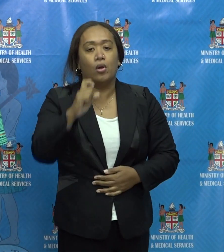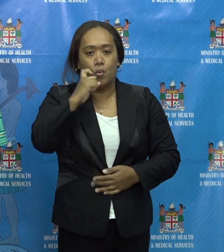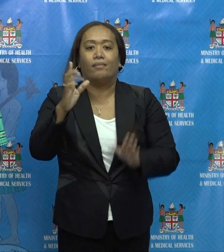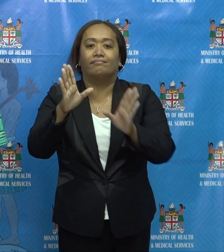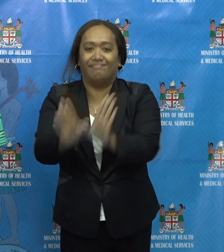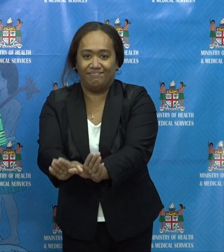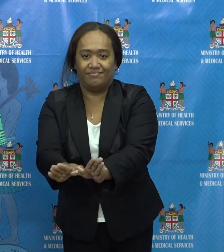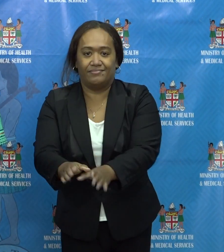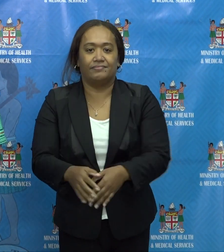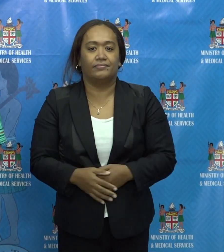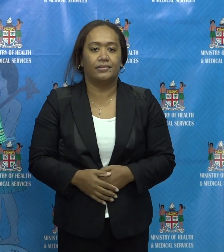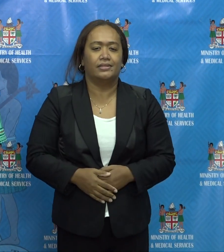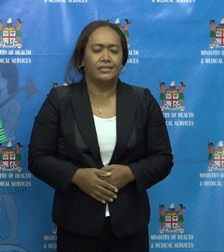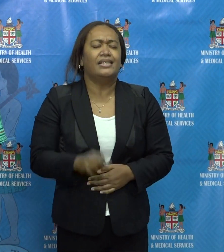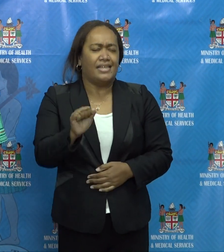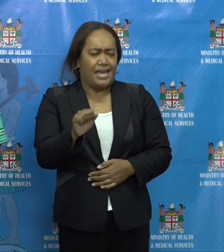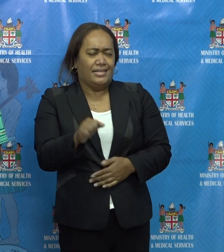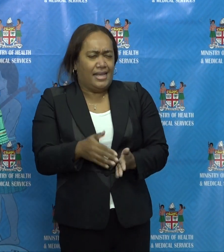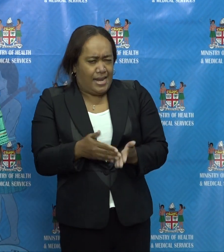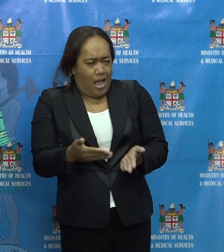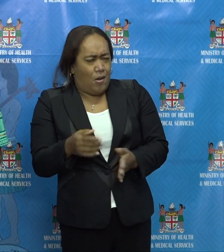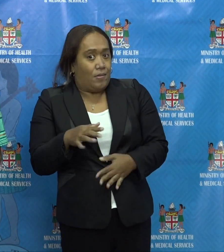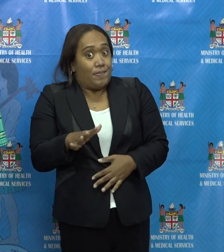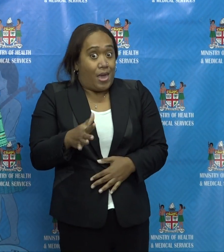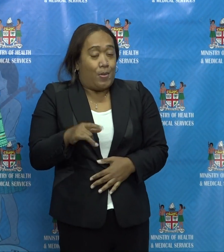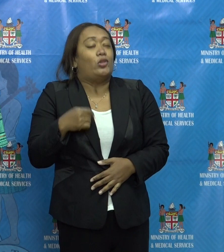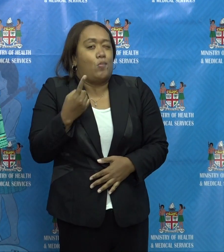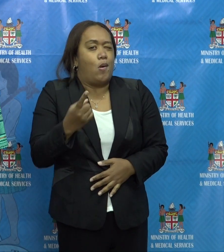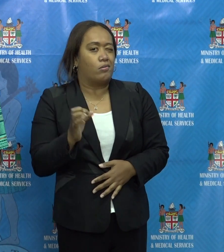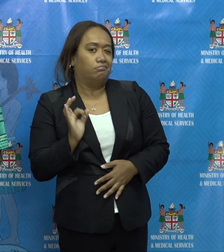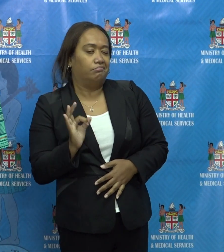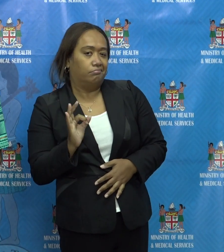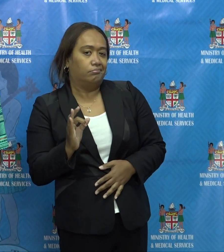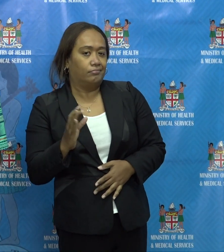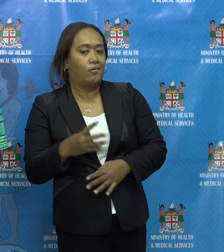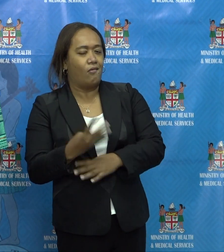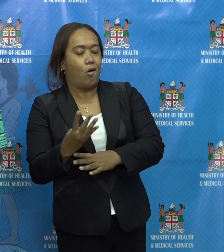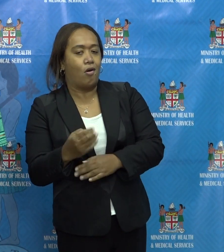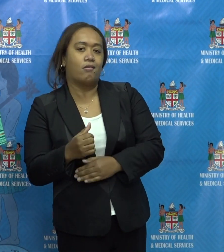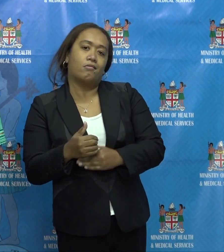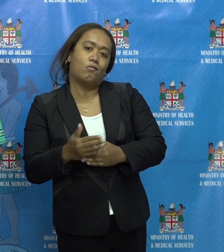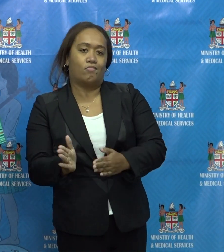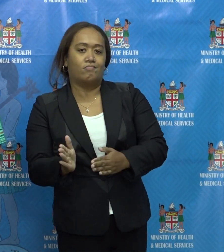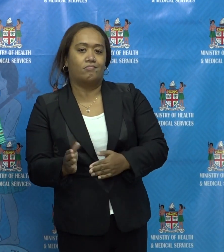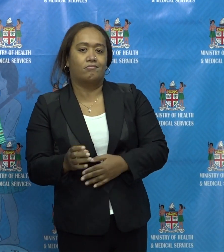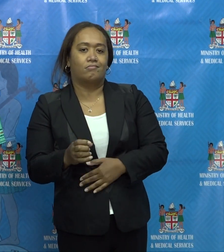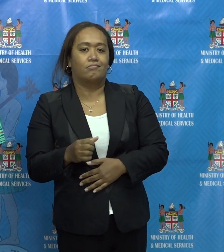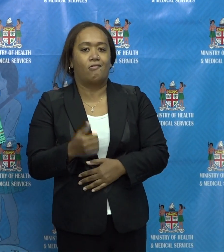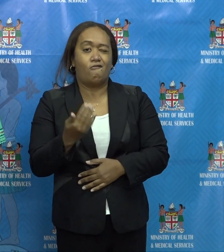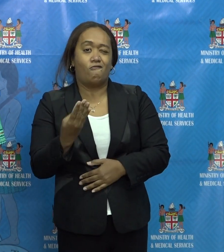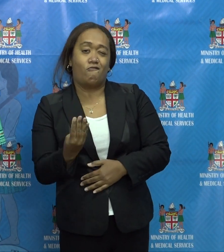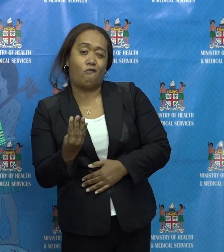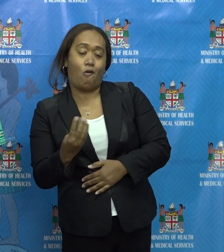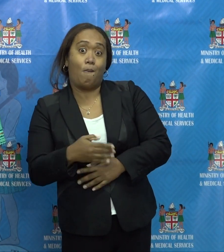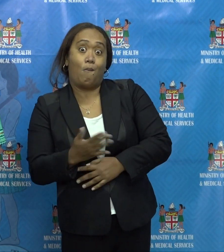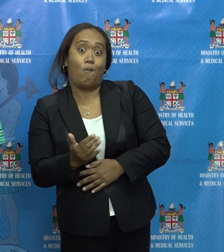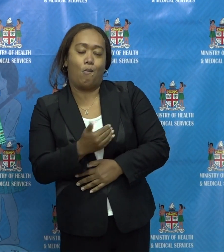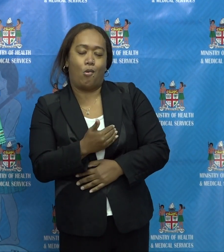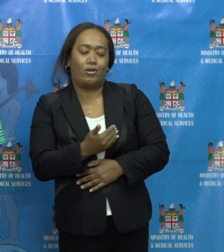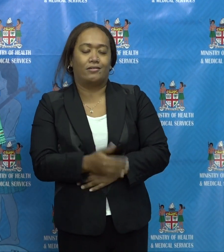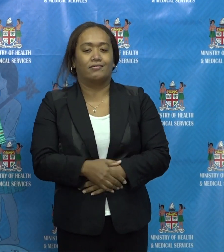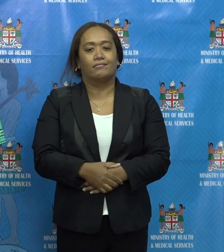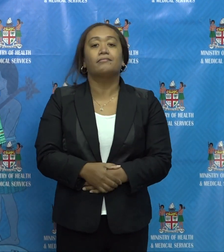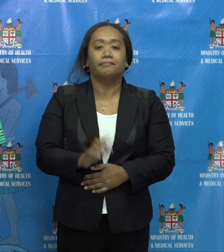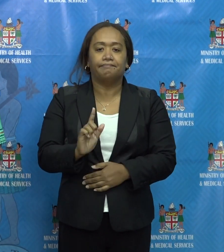But at this stage, we are confident that we can identify the remaining contacts in Suba and Nosori, and leave the lockdown on schedule.